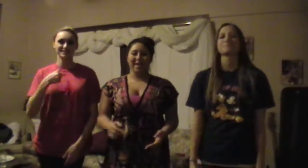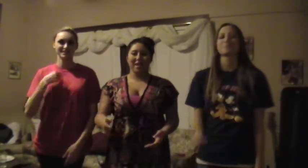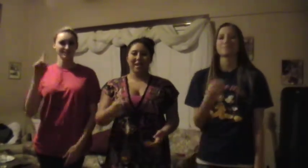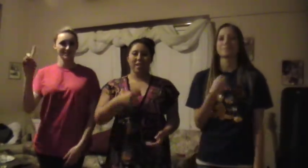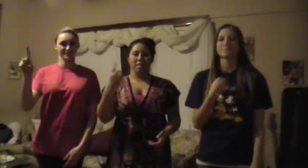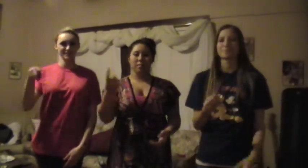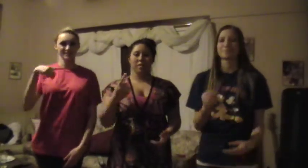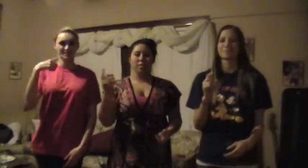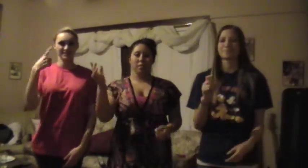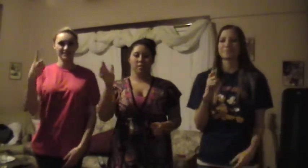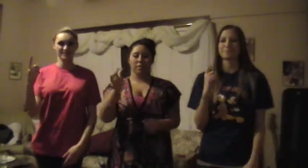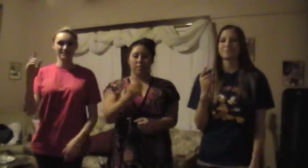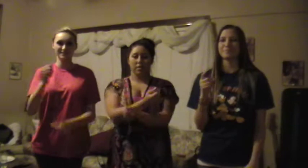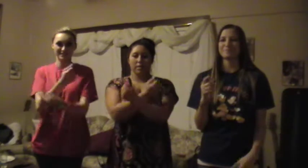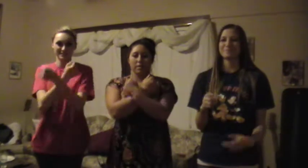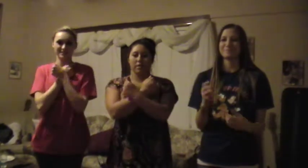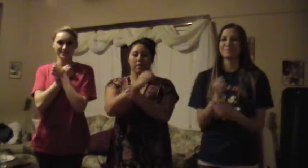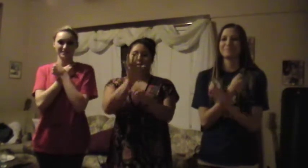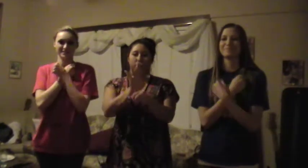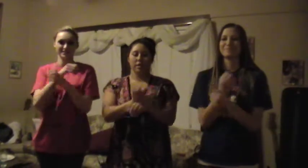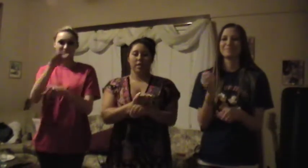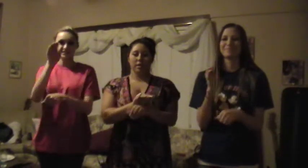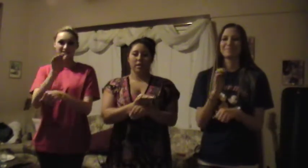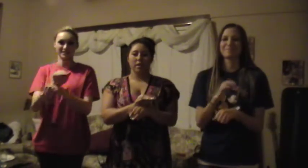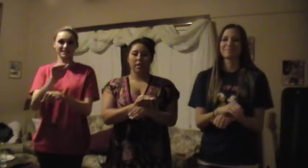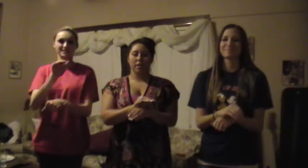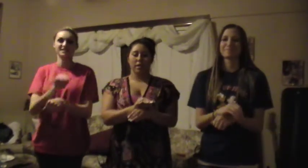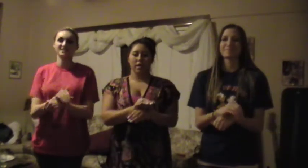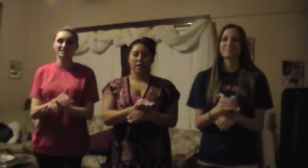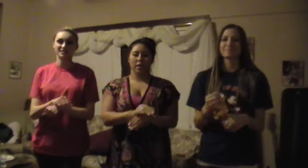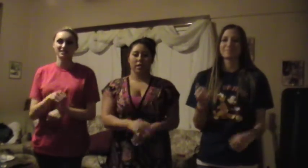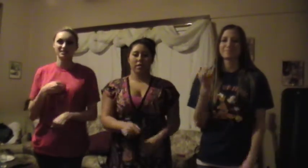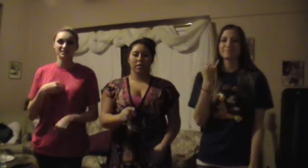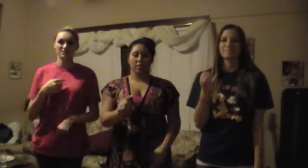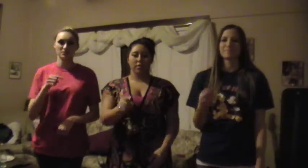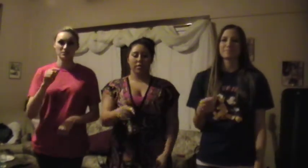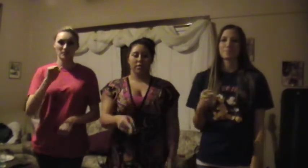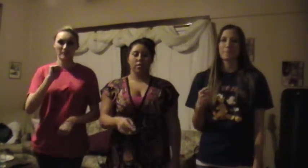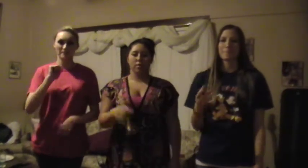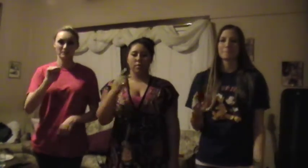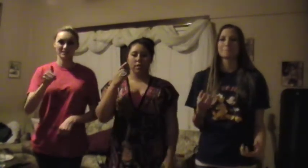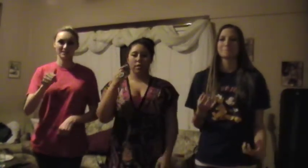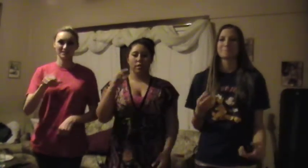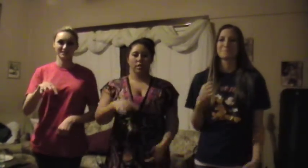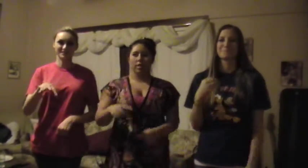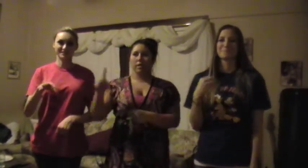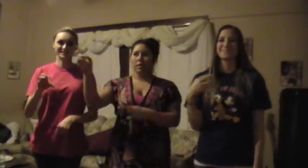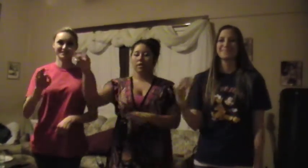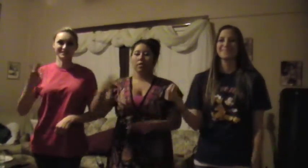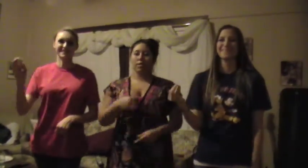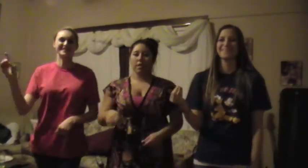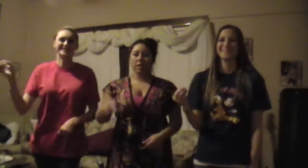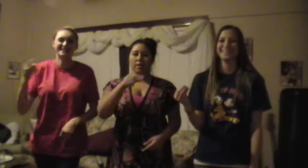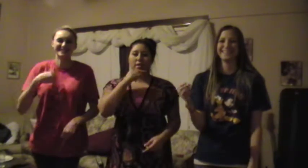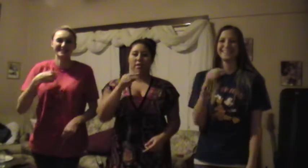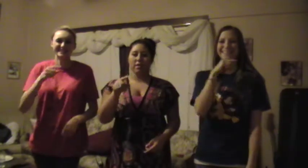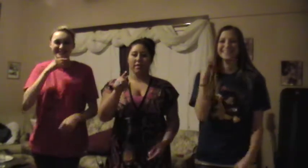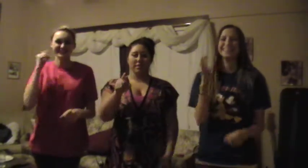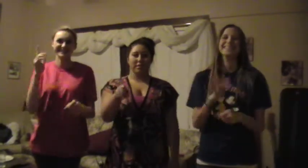I'll be the one to tuck you in at night if you want to leave. I can wear a new